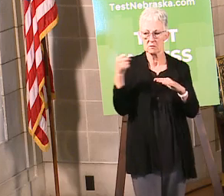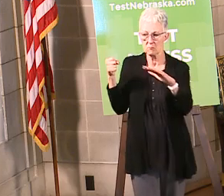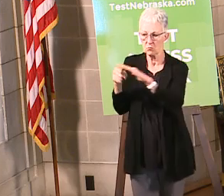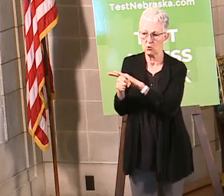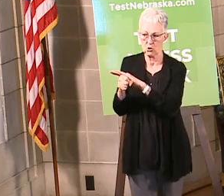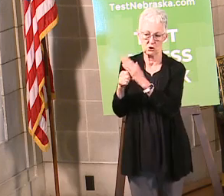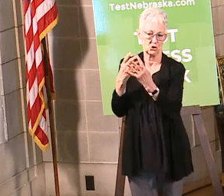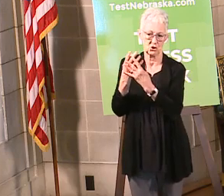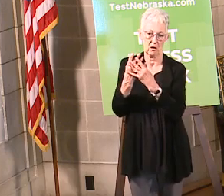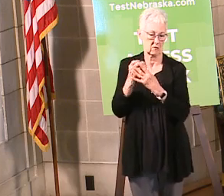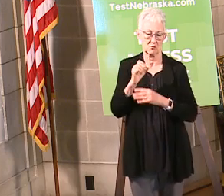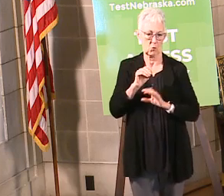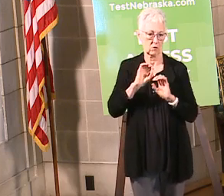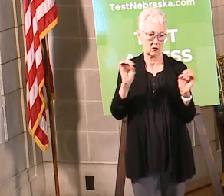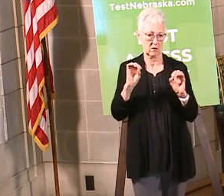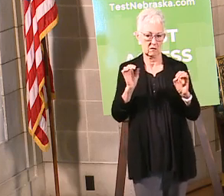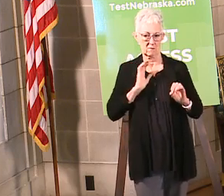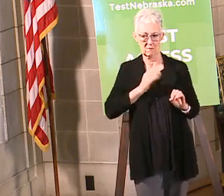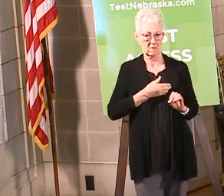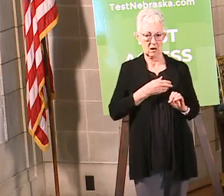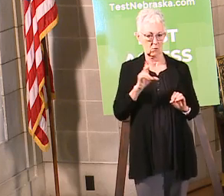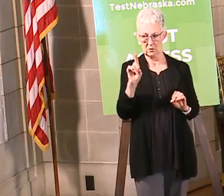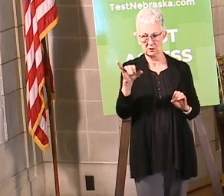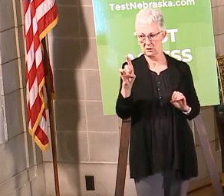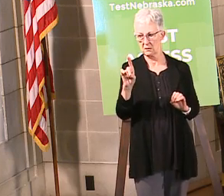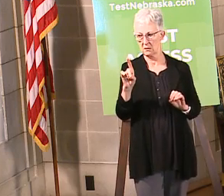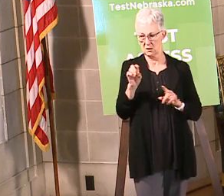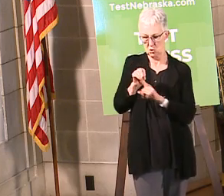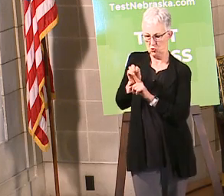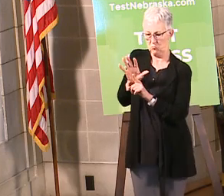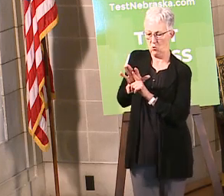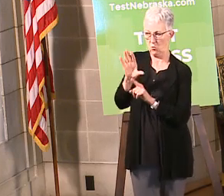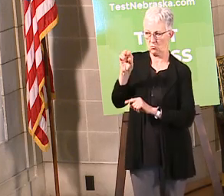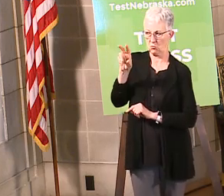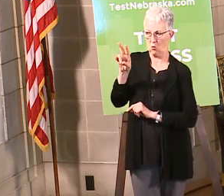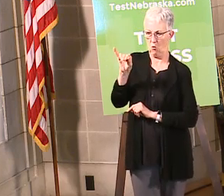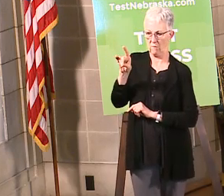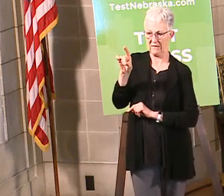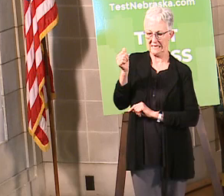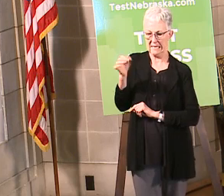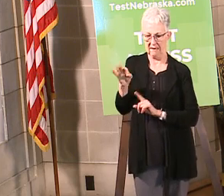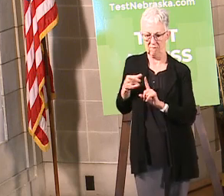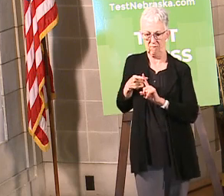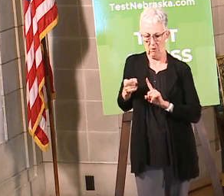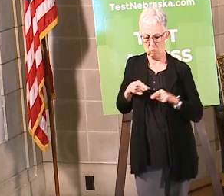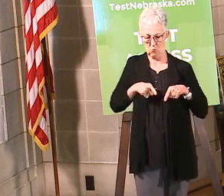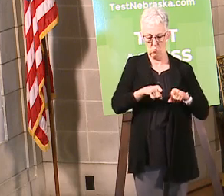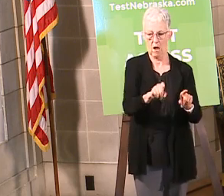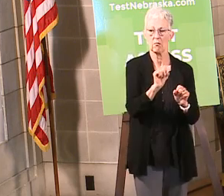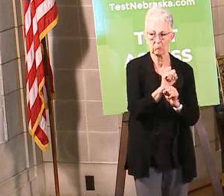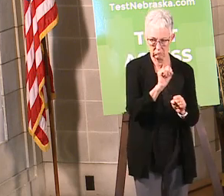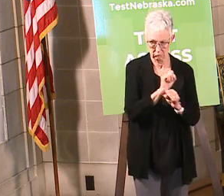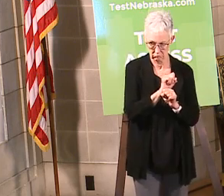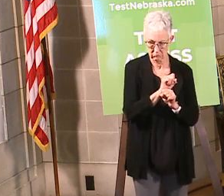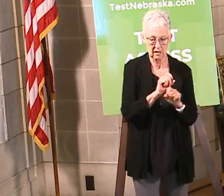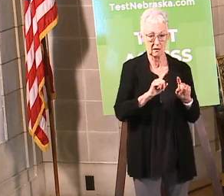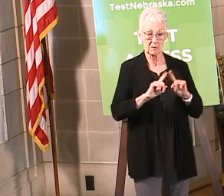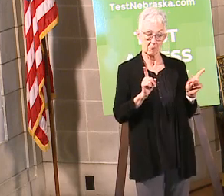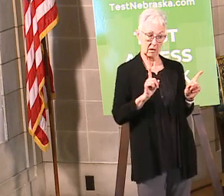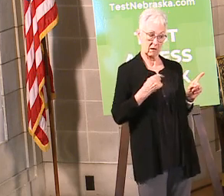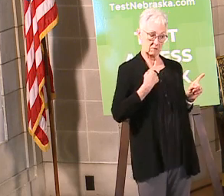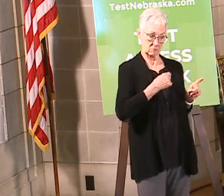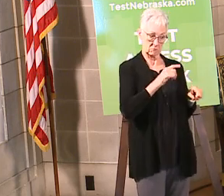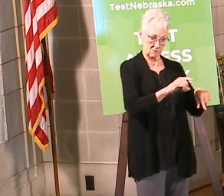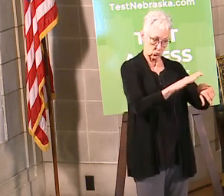tested positive so we're very thankful for that but we're also uh of the mindset that we have to be aware that it is here it's in our